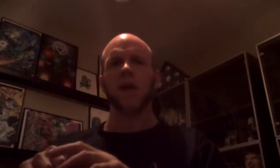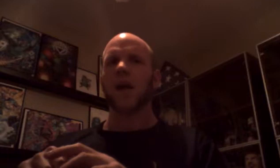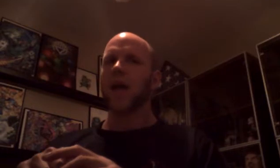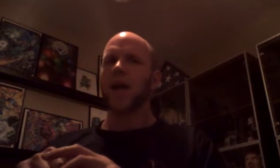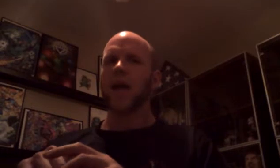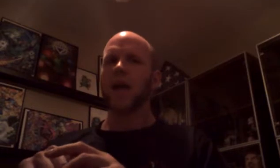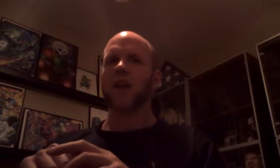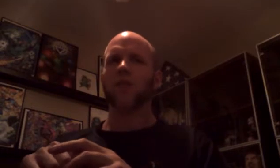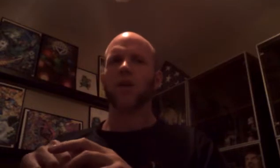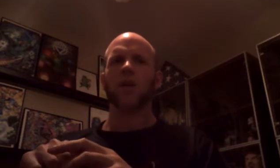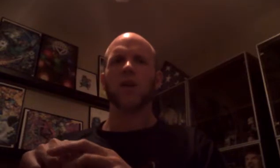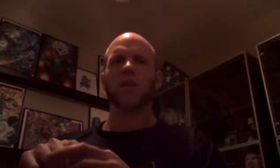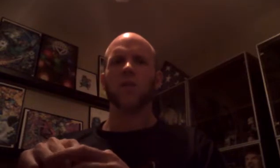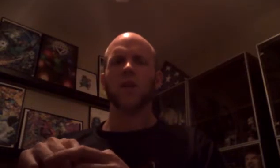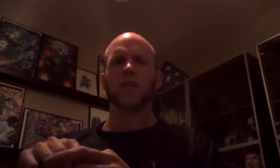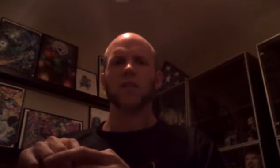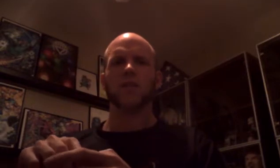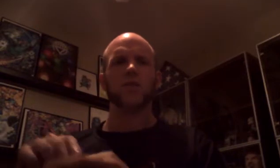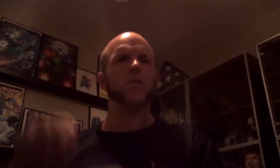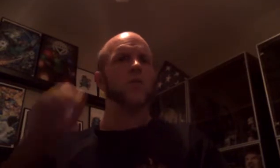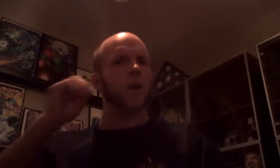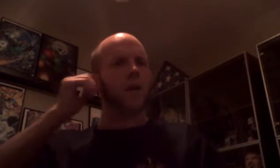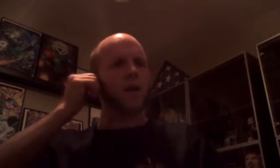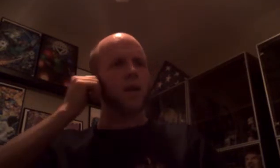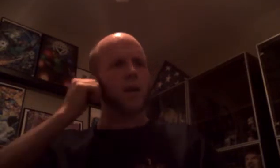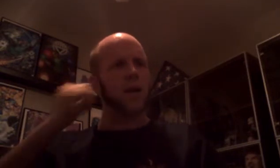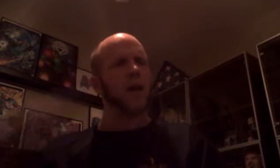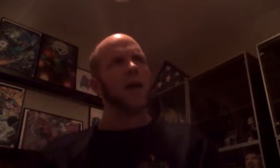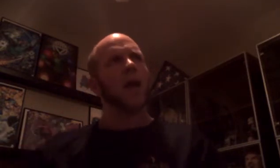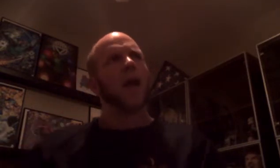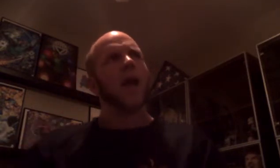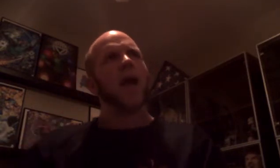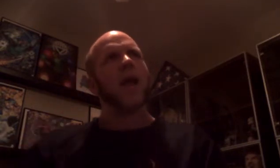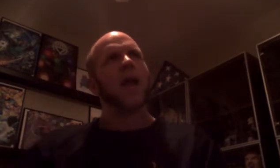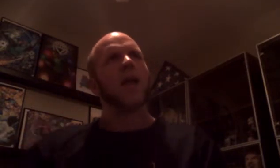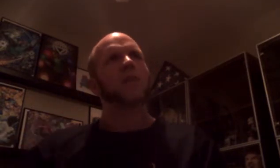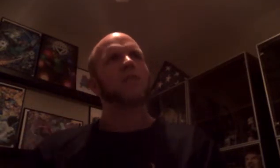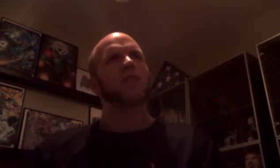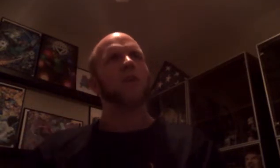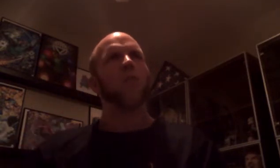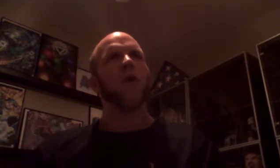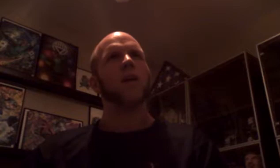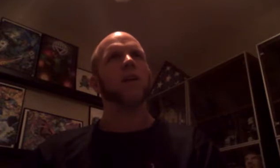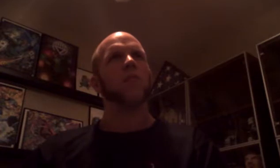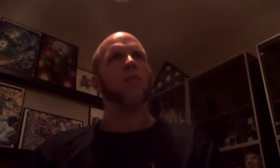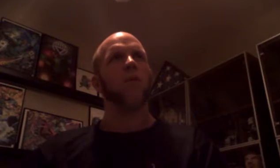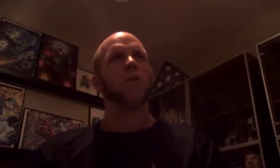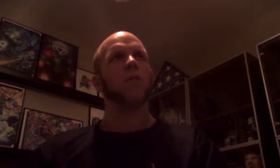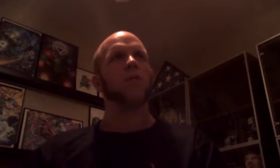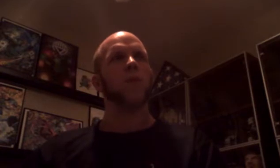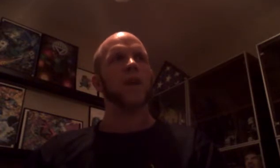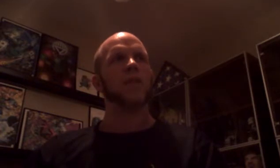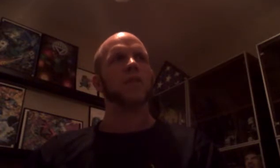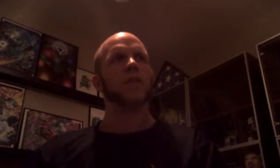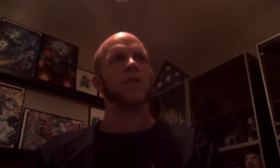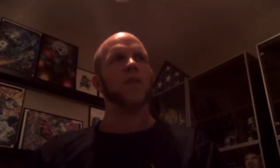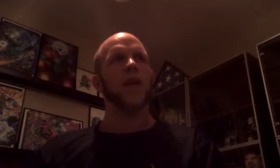He inadvertently runs into a somewhat immortal race that